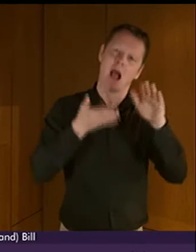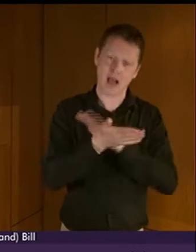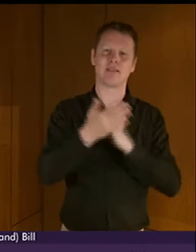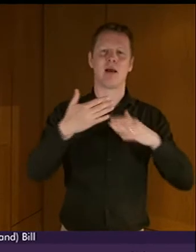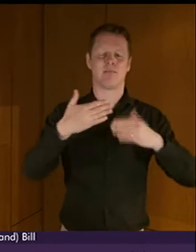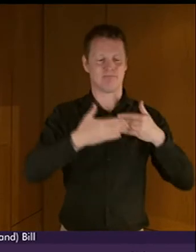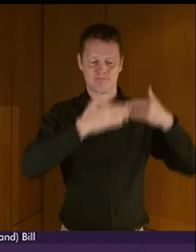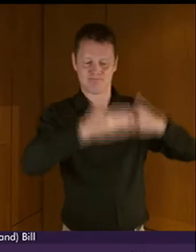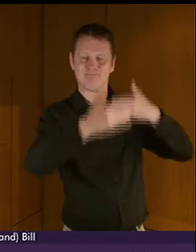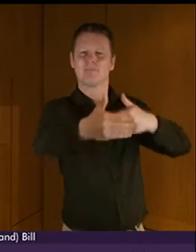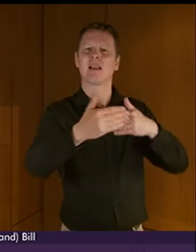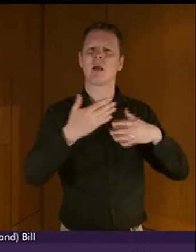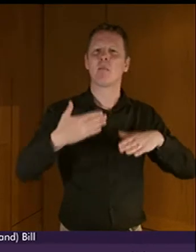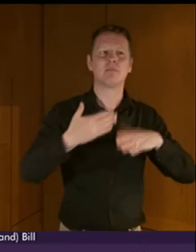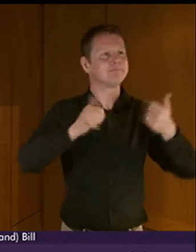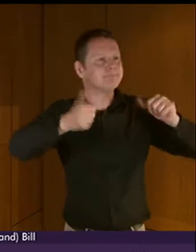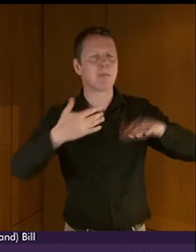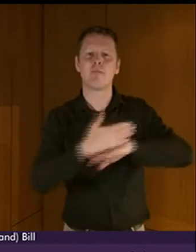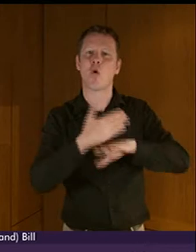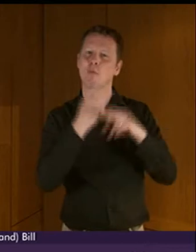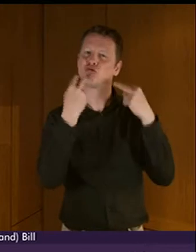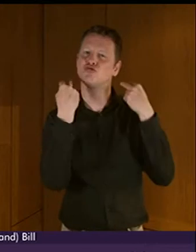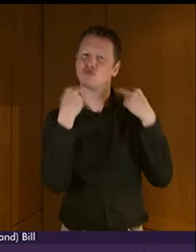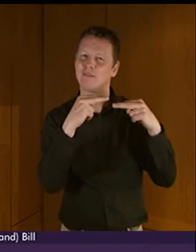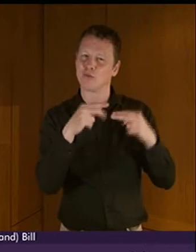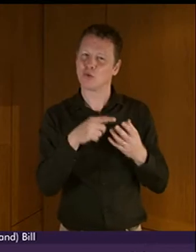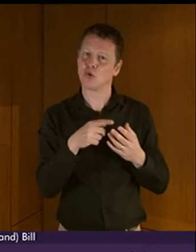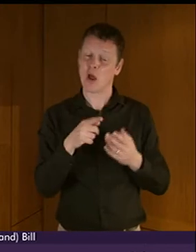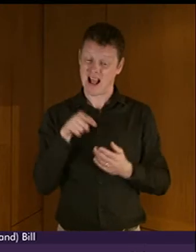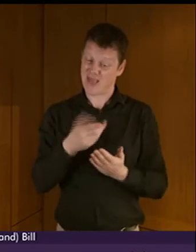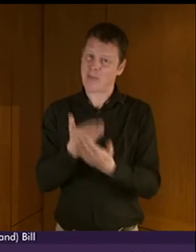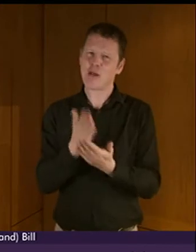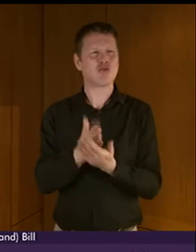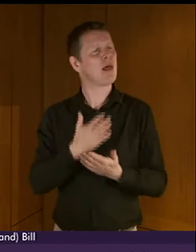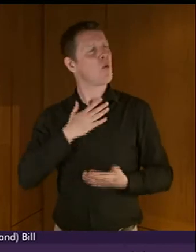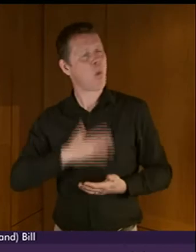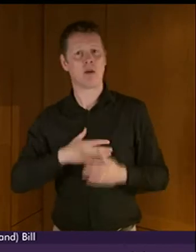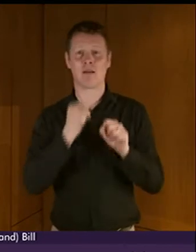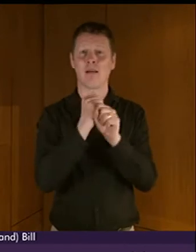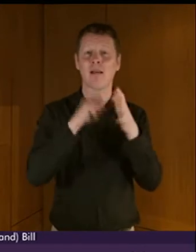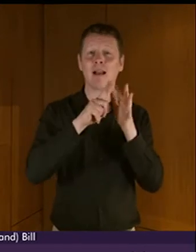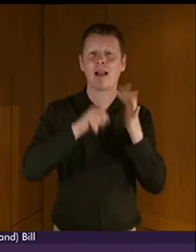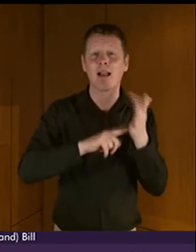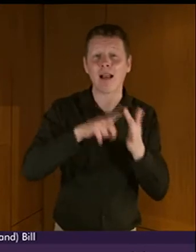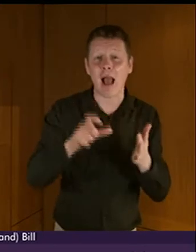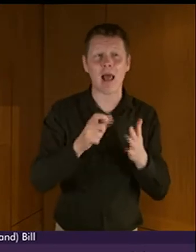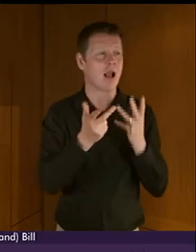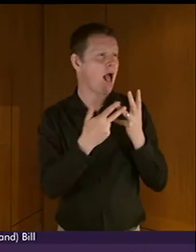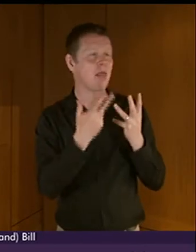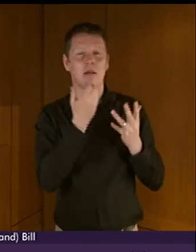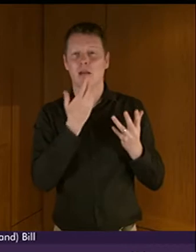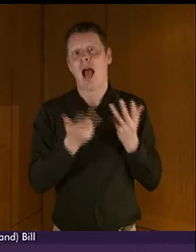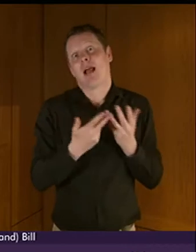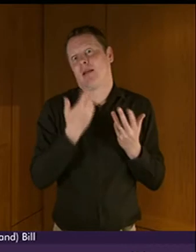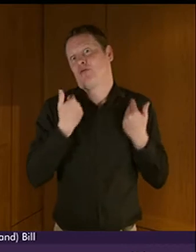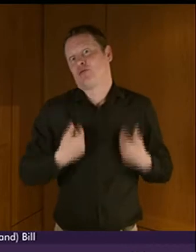What this bill does seek to do is to put BSL on an equal footing with Gaelic, another rich and wonderful language